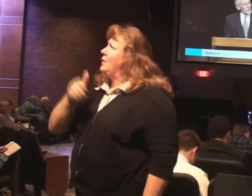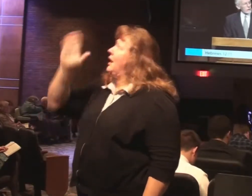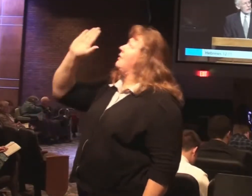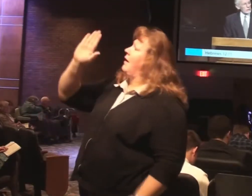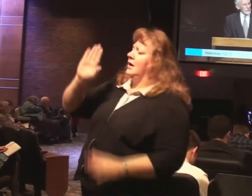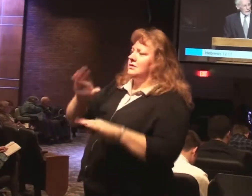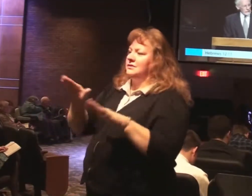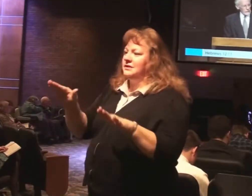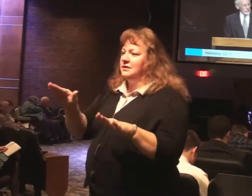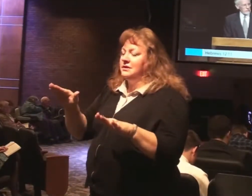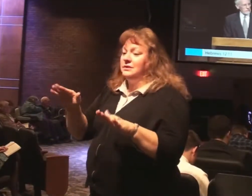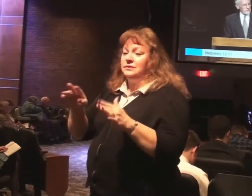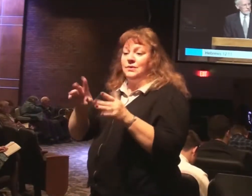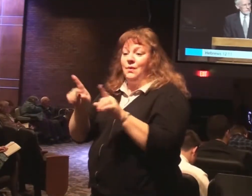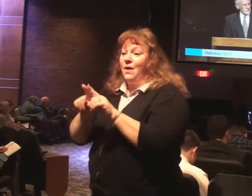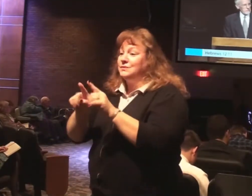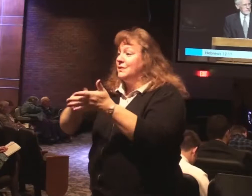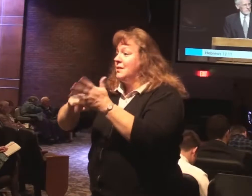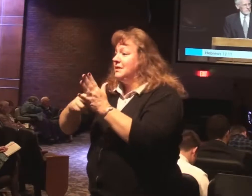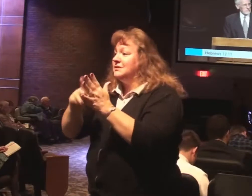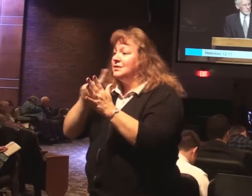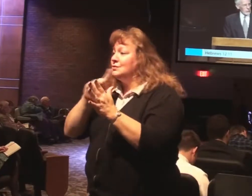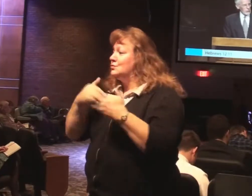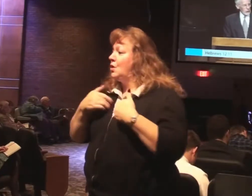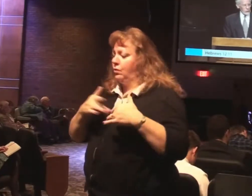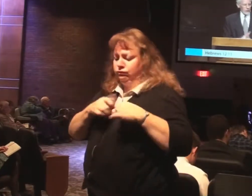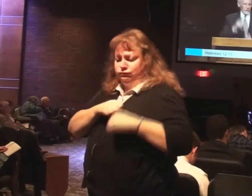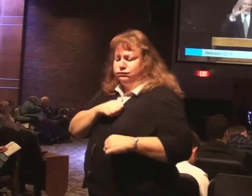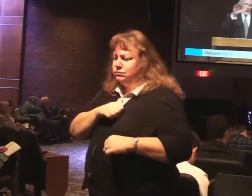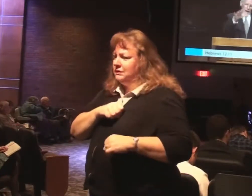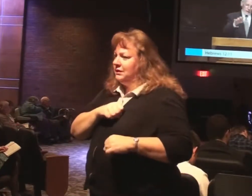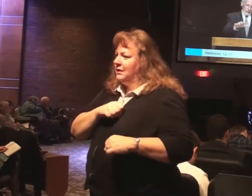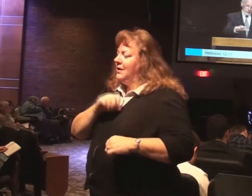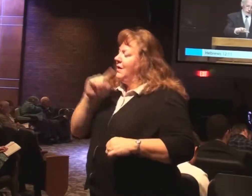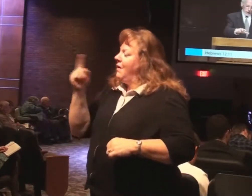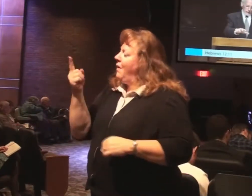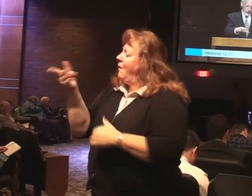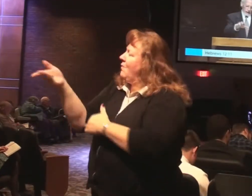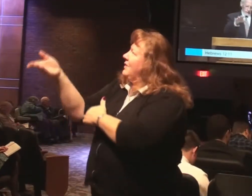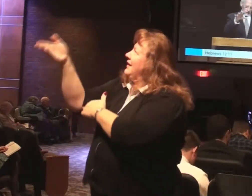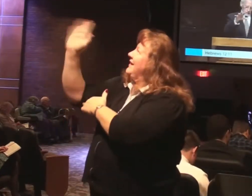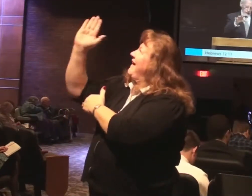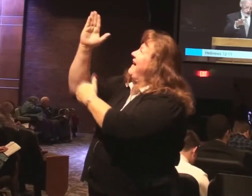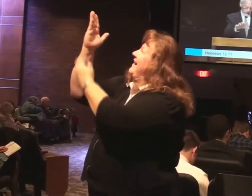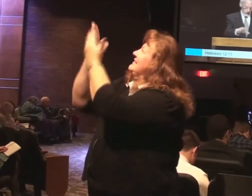there are no tragedies. Only the hand of a loving heavenly Father,